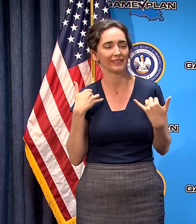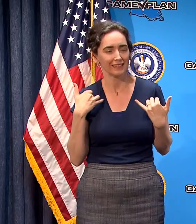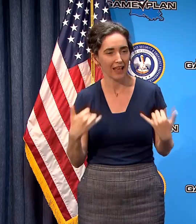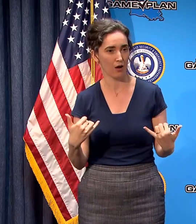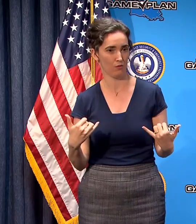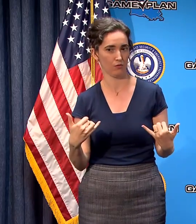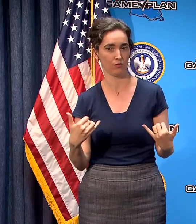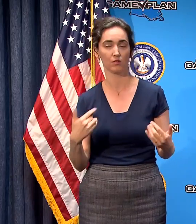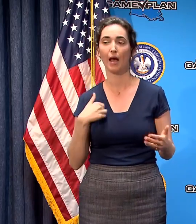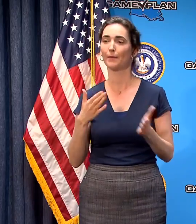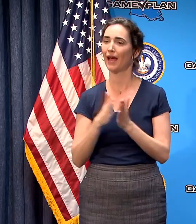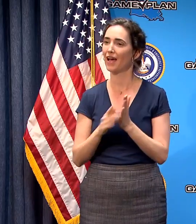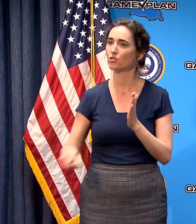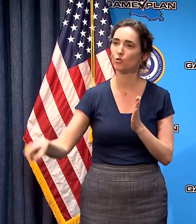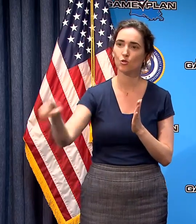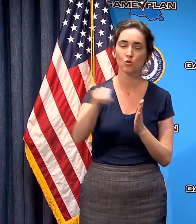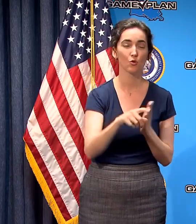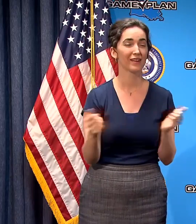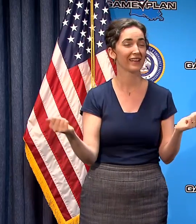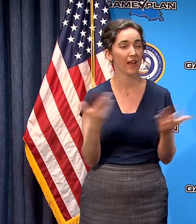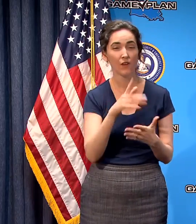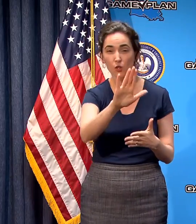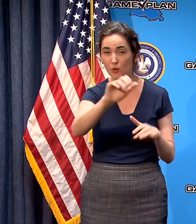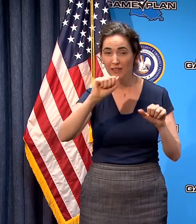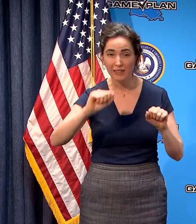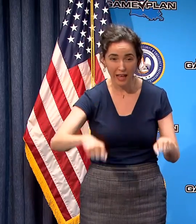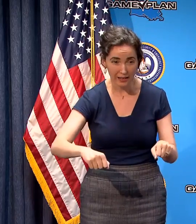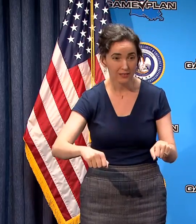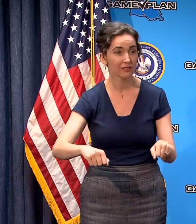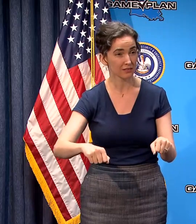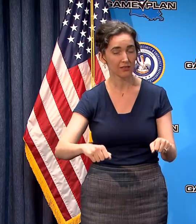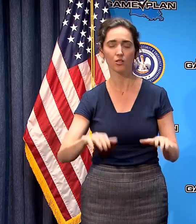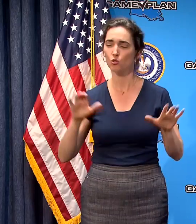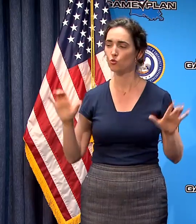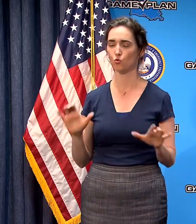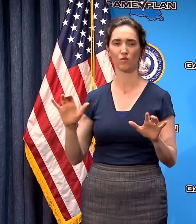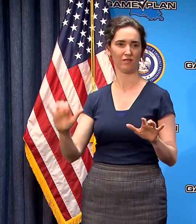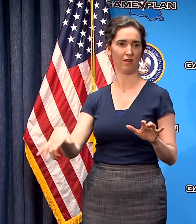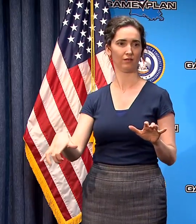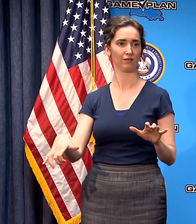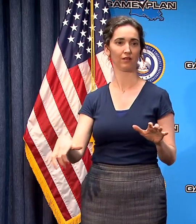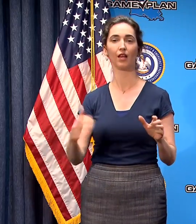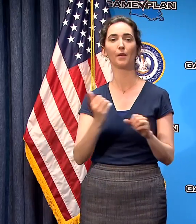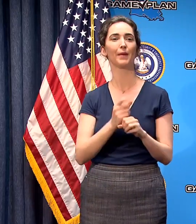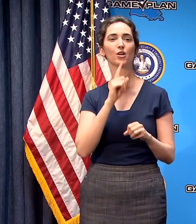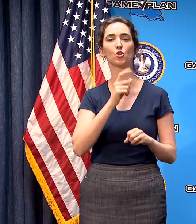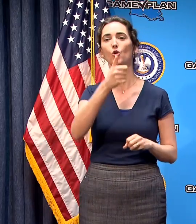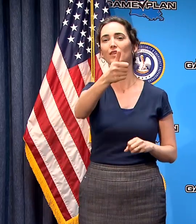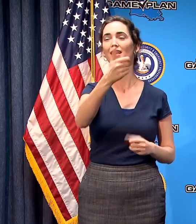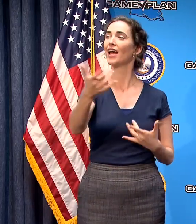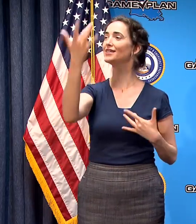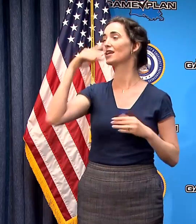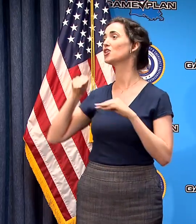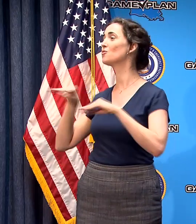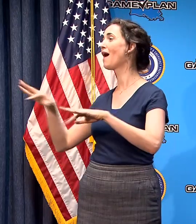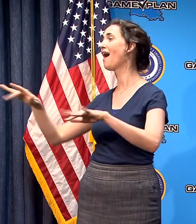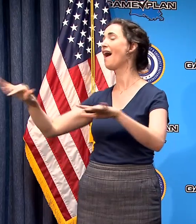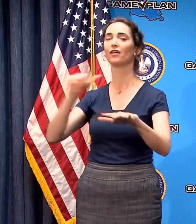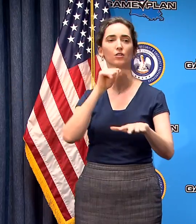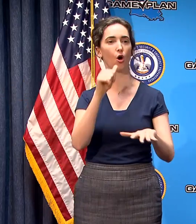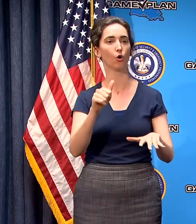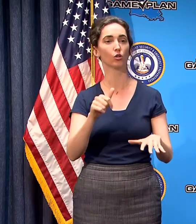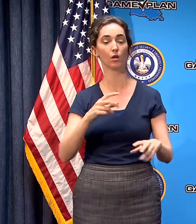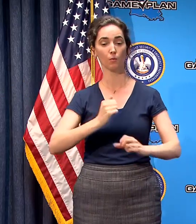I'm asking you to do everything that you can to make sure that you are not out there spreading this virus not only for